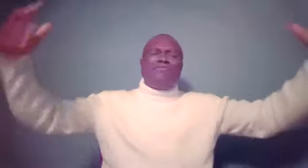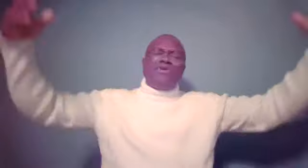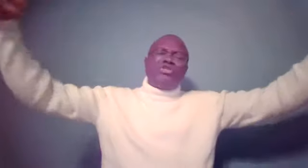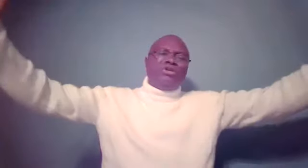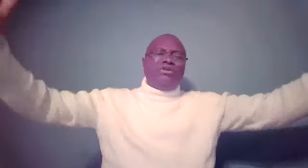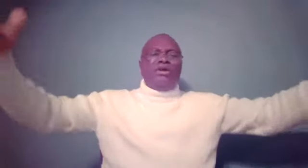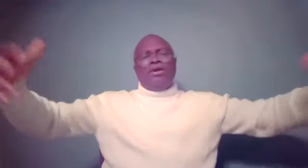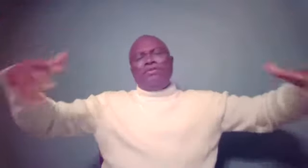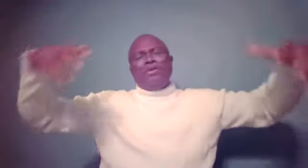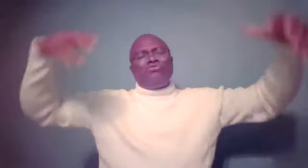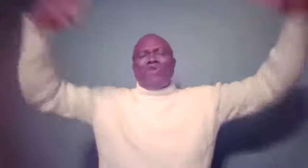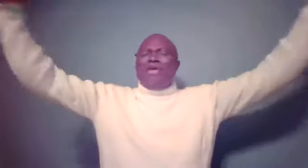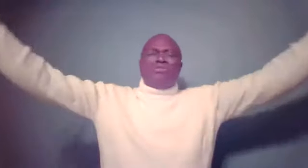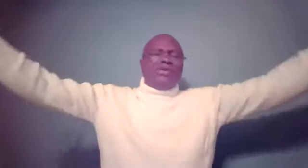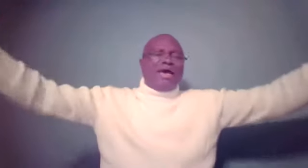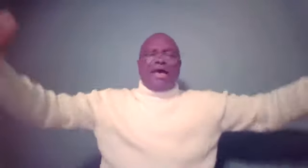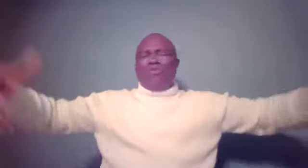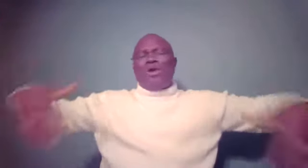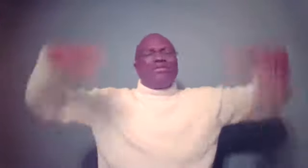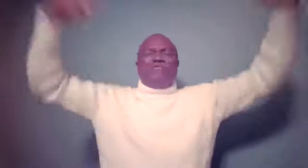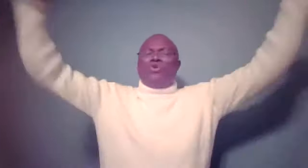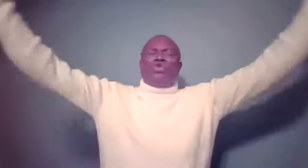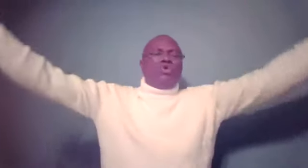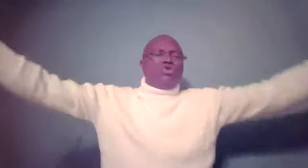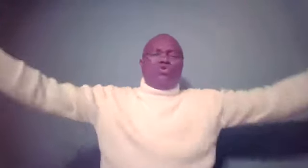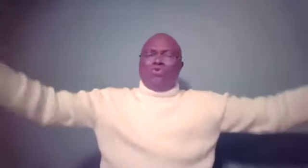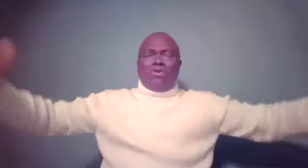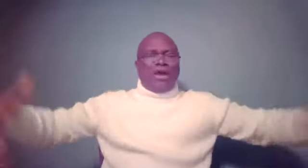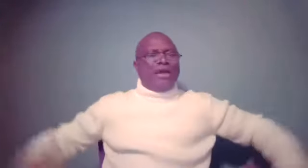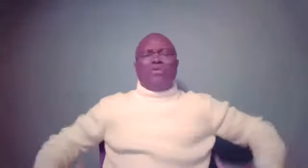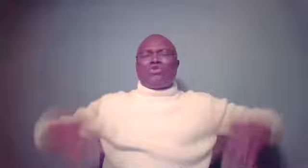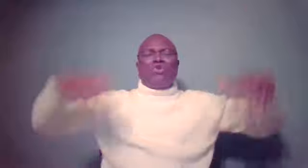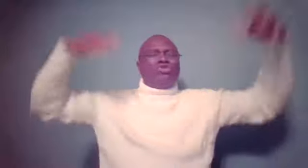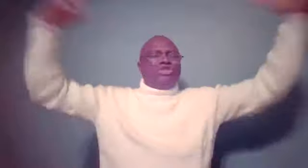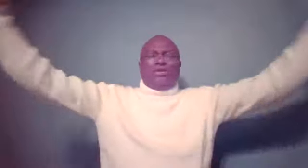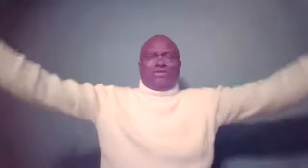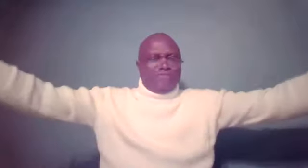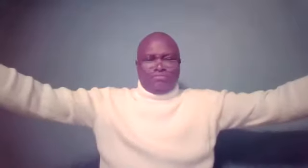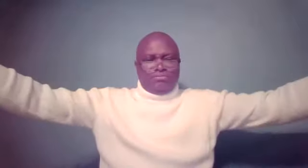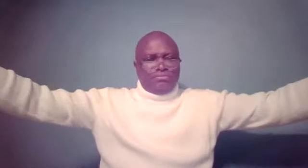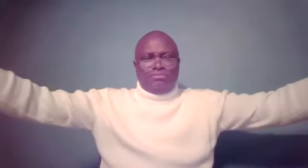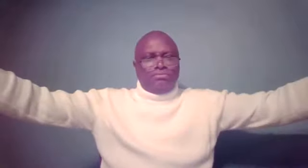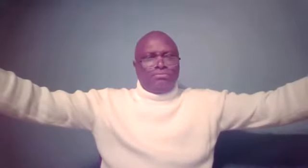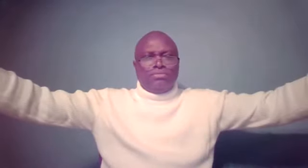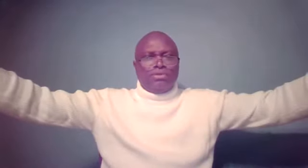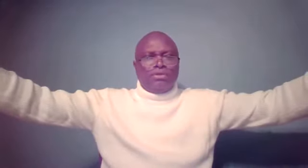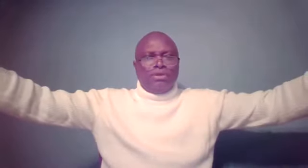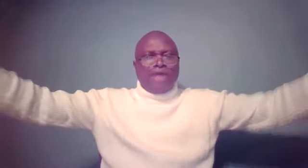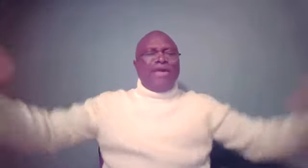vision, the dreams he had, what the future was going to look like. And they were so jealous of him. And they,